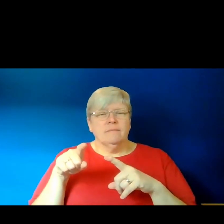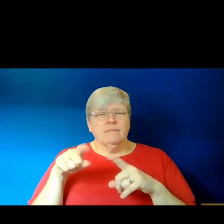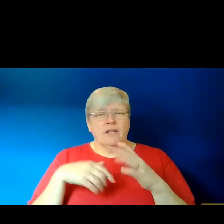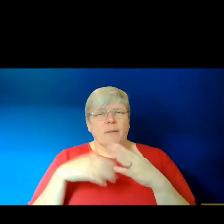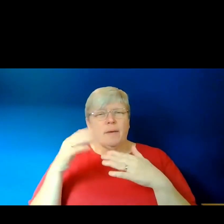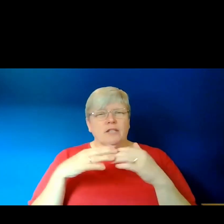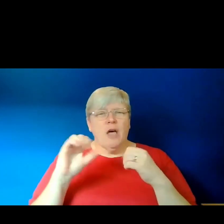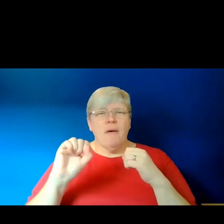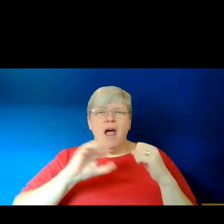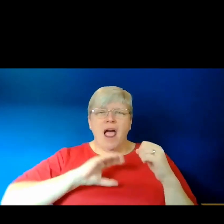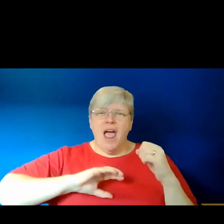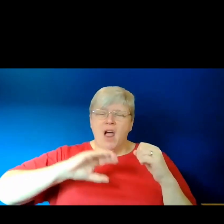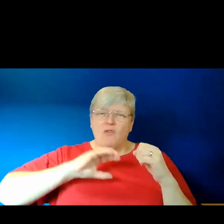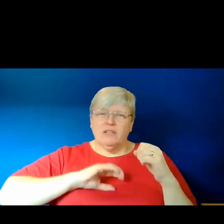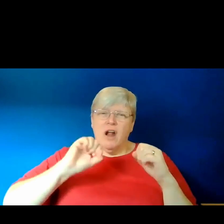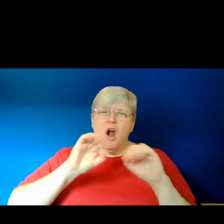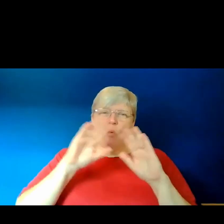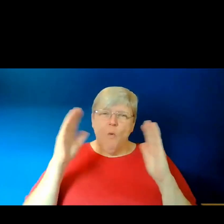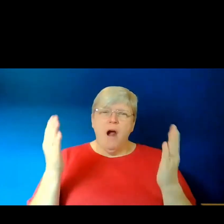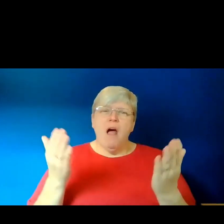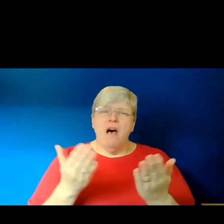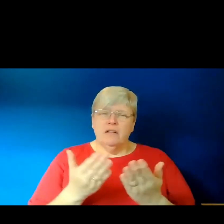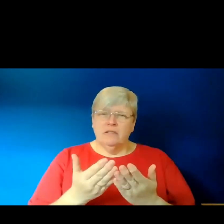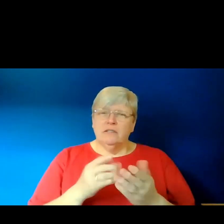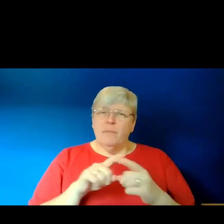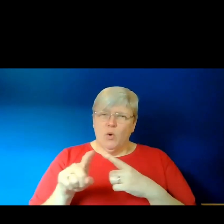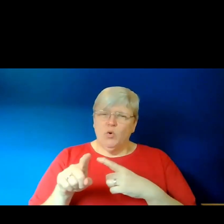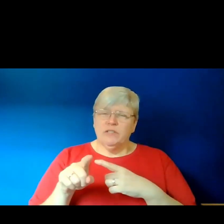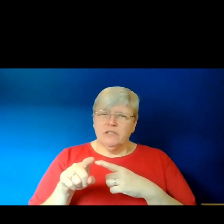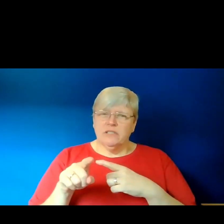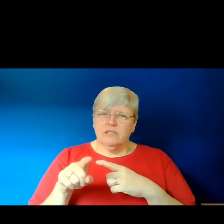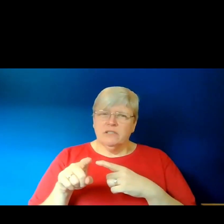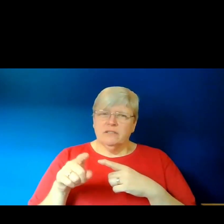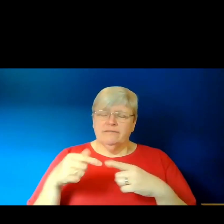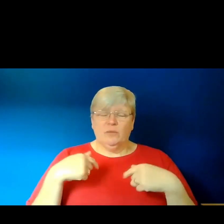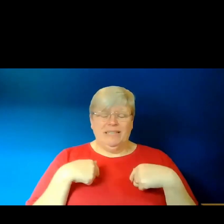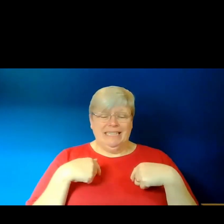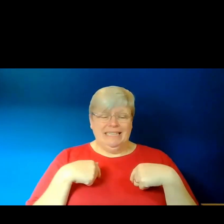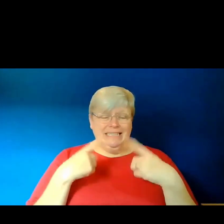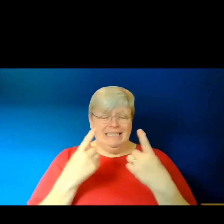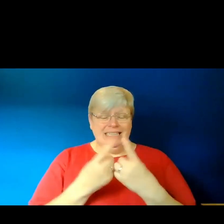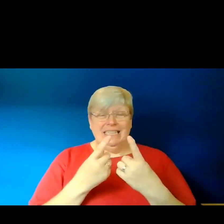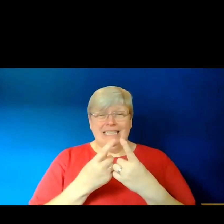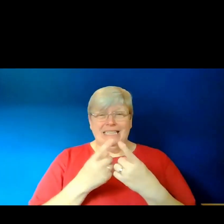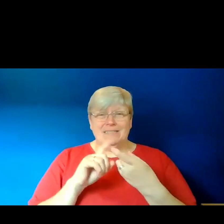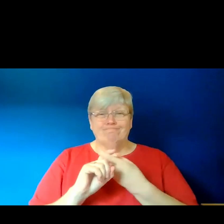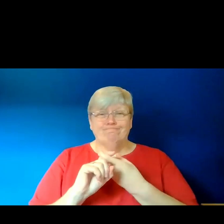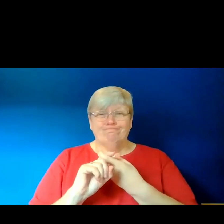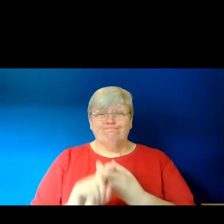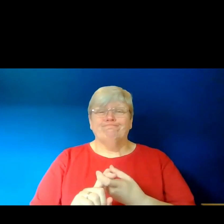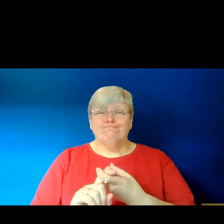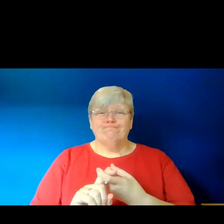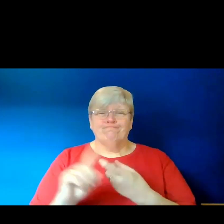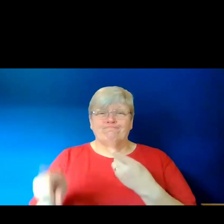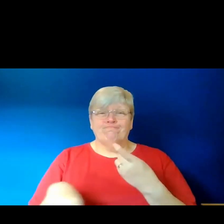and the world she inhabited most vividly. And for me, the things I latched on to most were